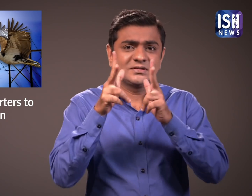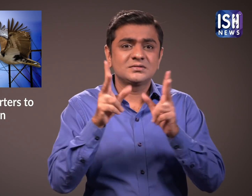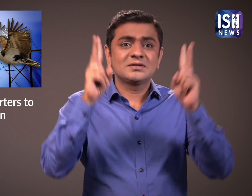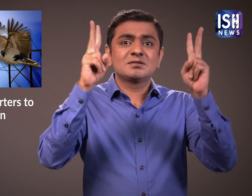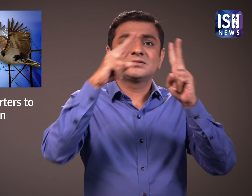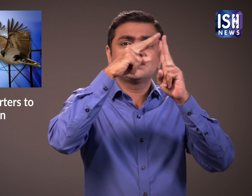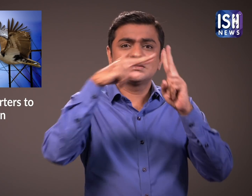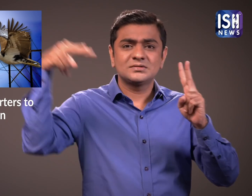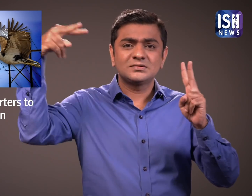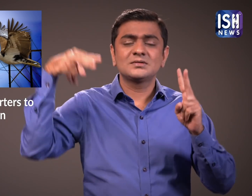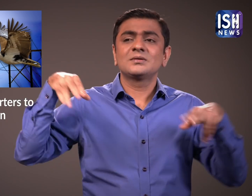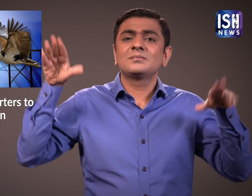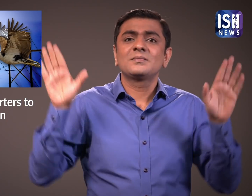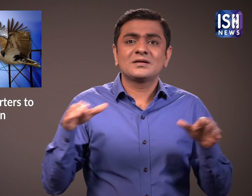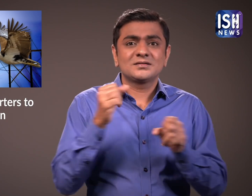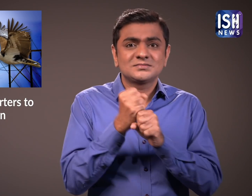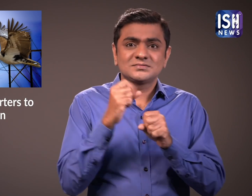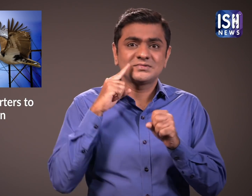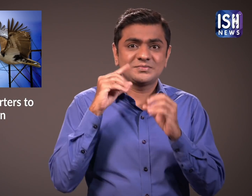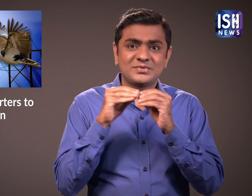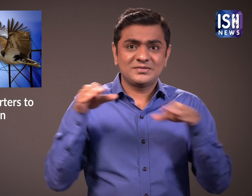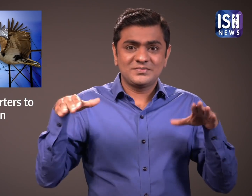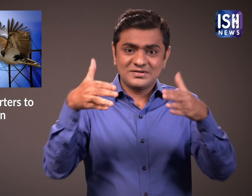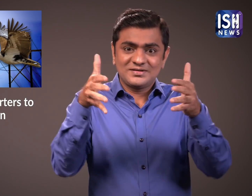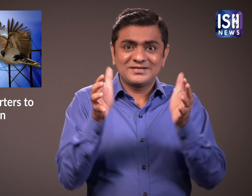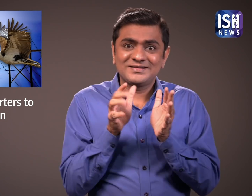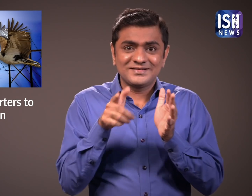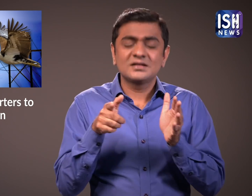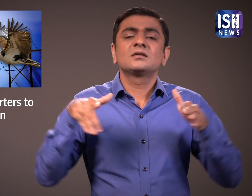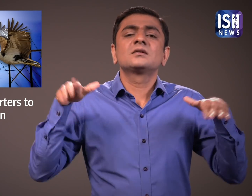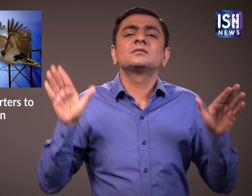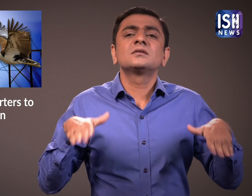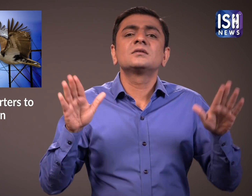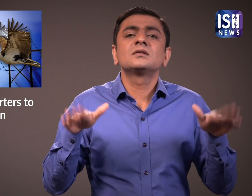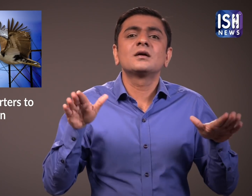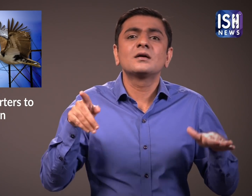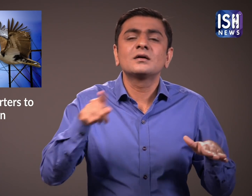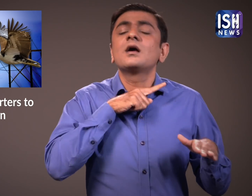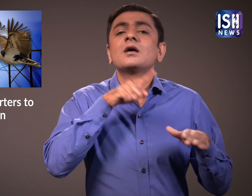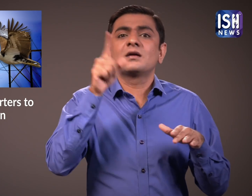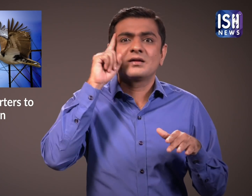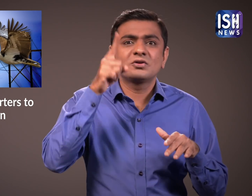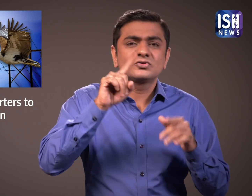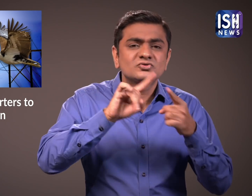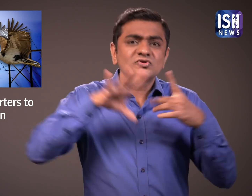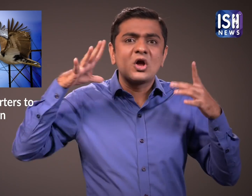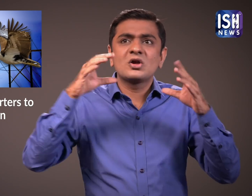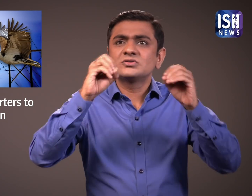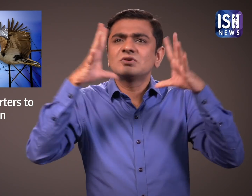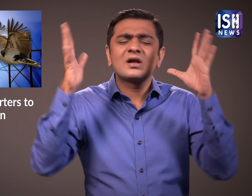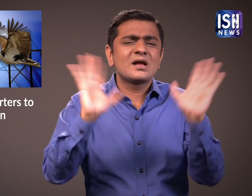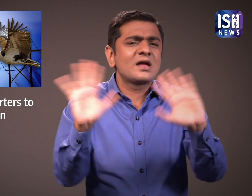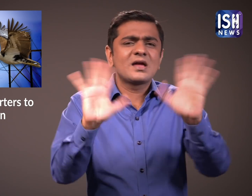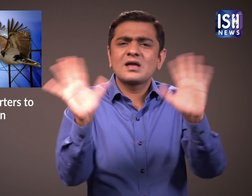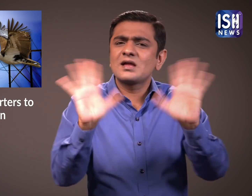He added that death of the Bustards is due to the impact with the wires and not due to electrocution.